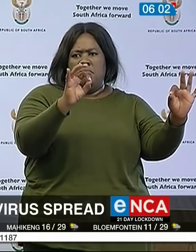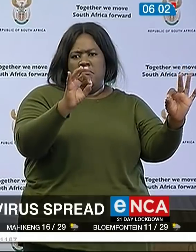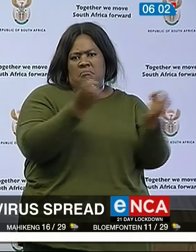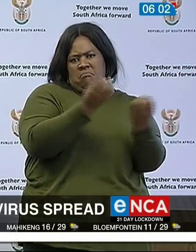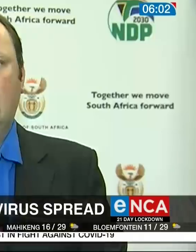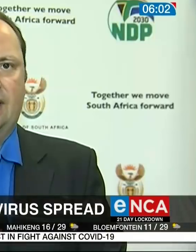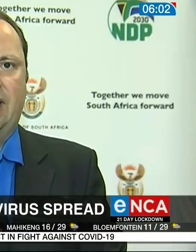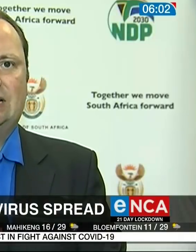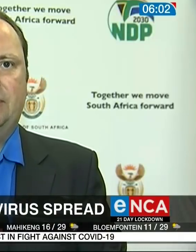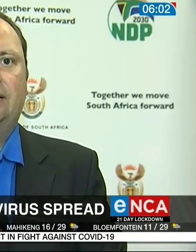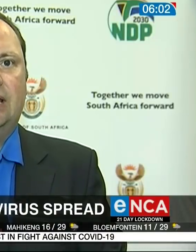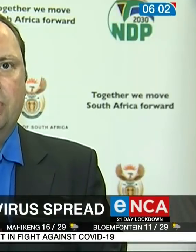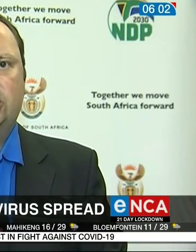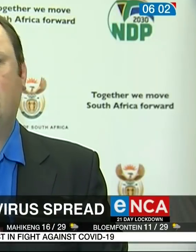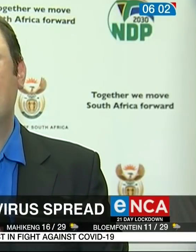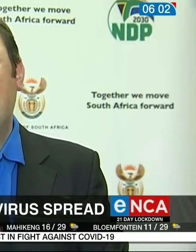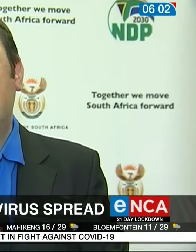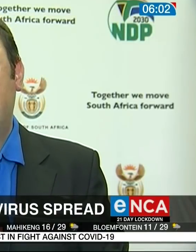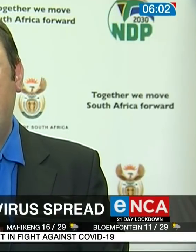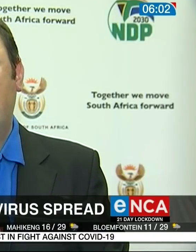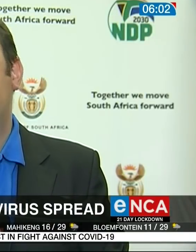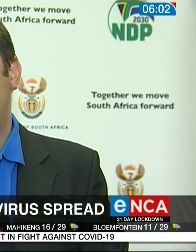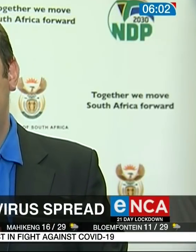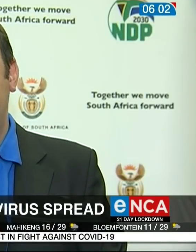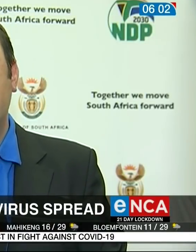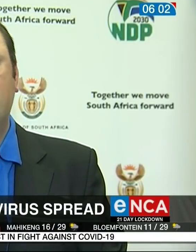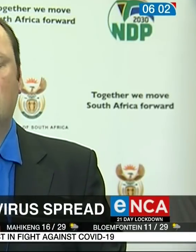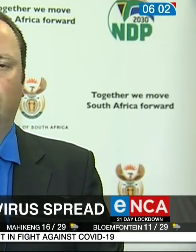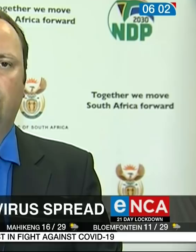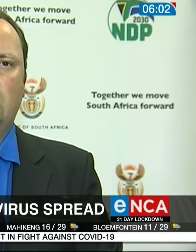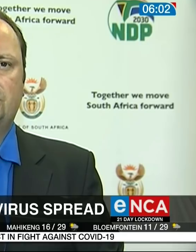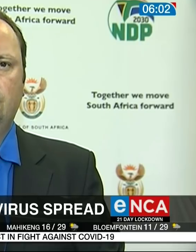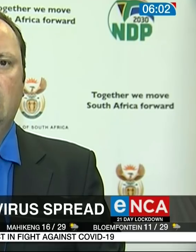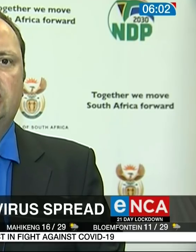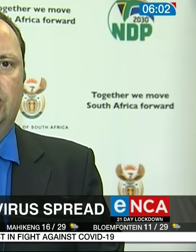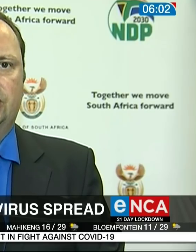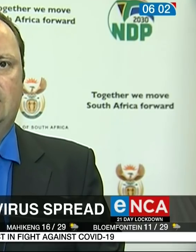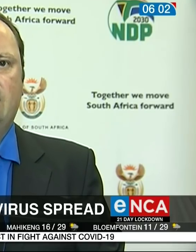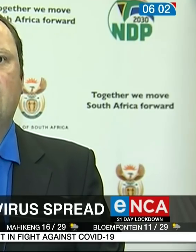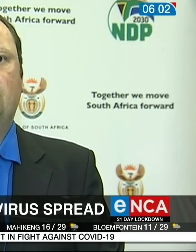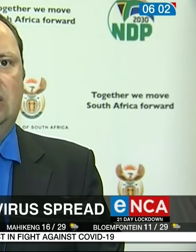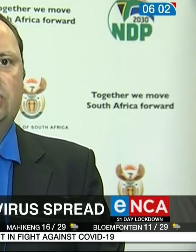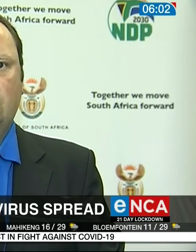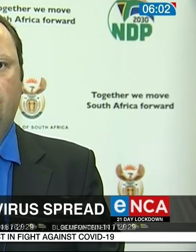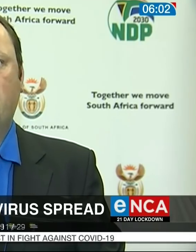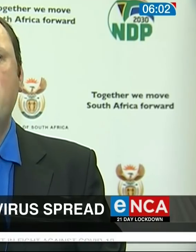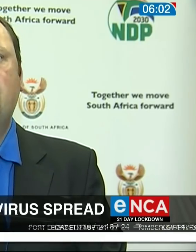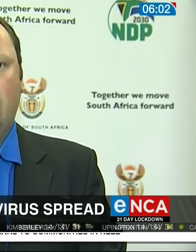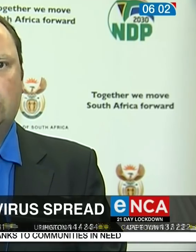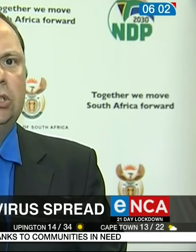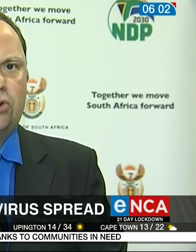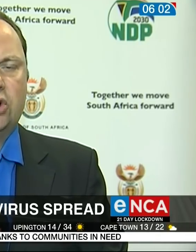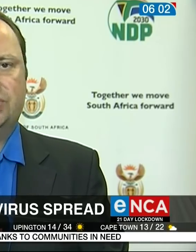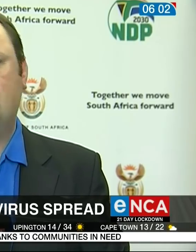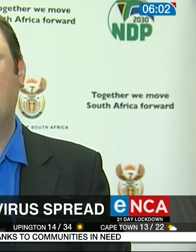places. Another aspect that emerged at this latest briefing was the distribution of social grants. Certain days have been reserved for the